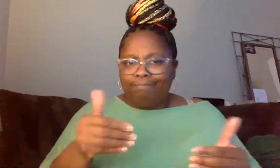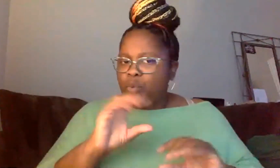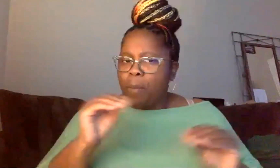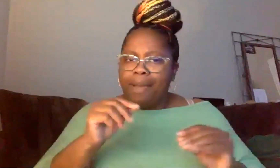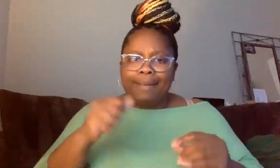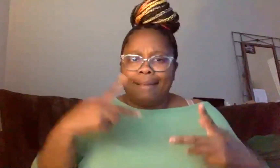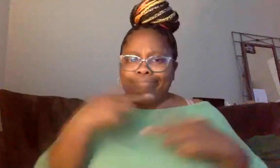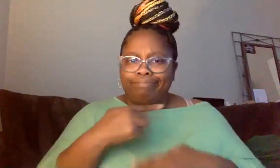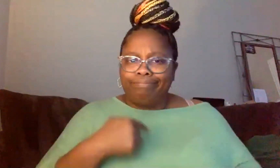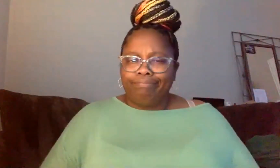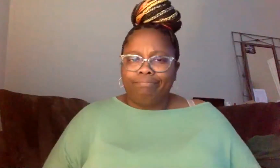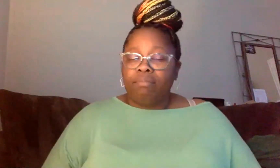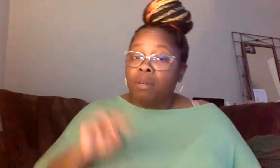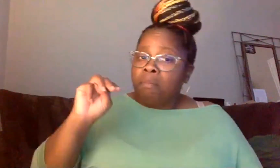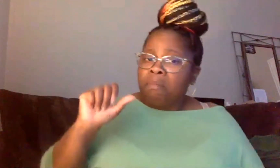about this?